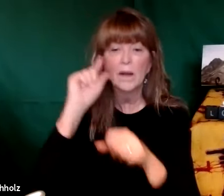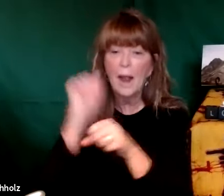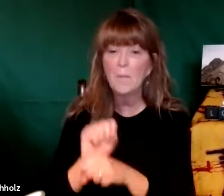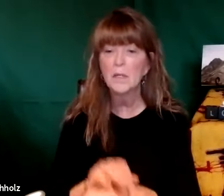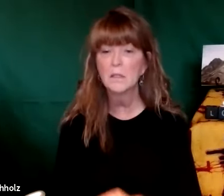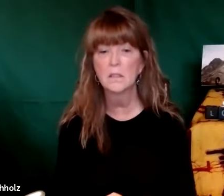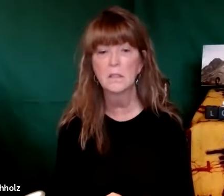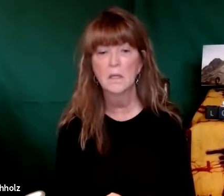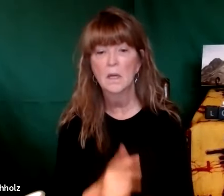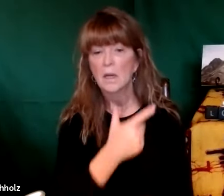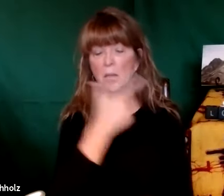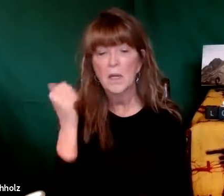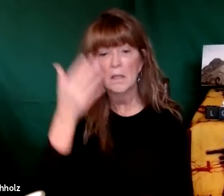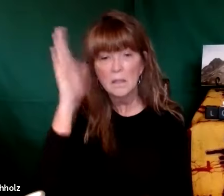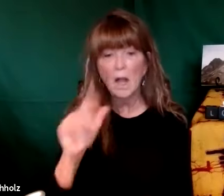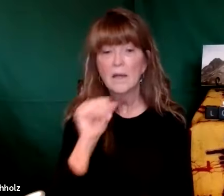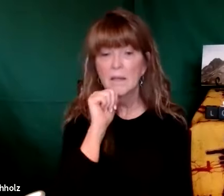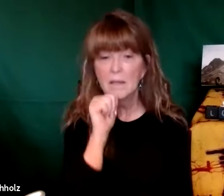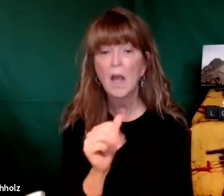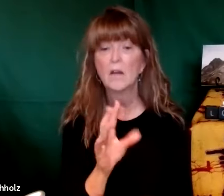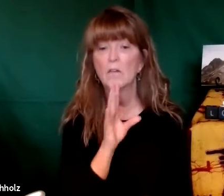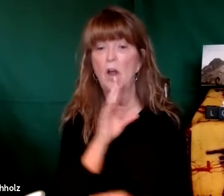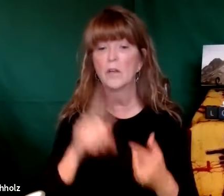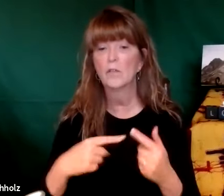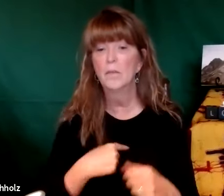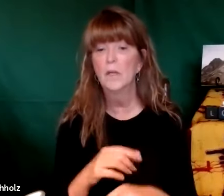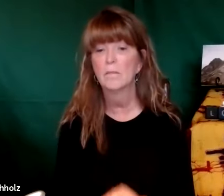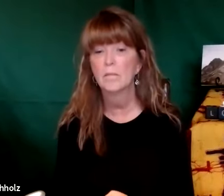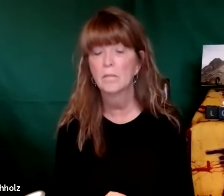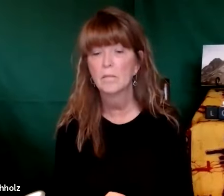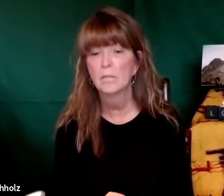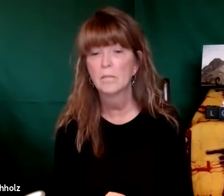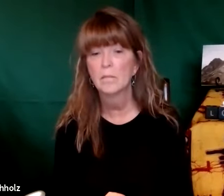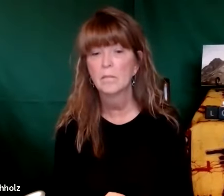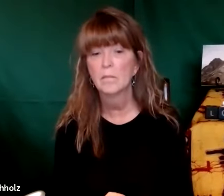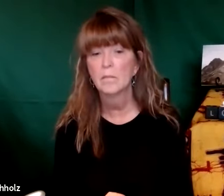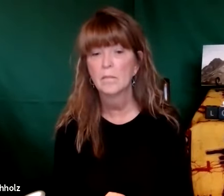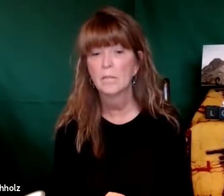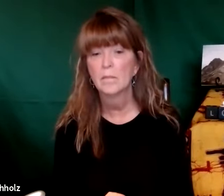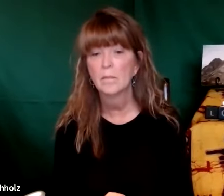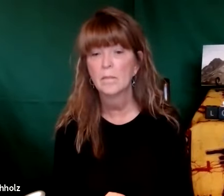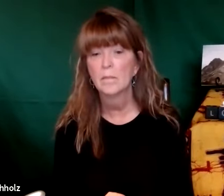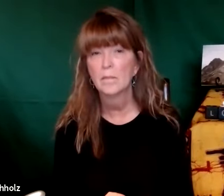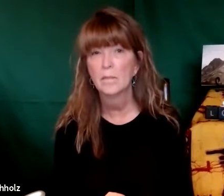just going to go back to what I know to what's familiar to my old way of doing things because God has not spoken to me